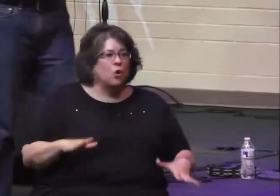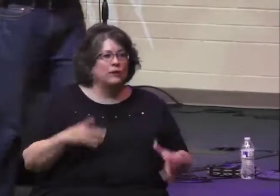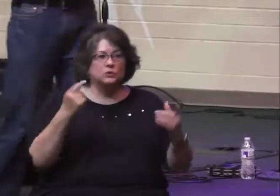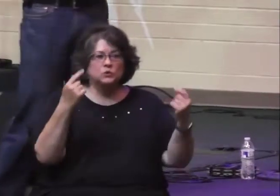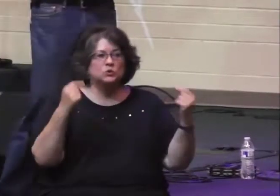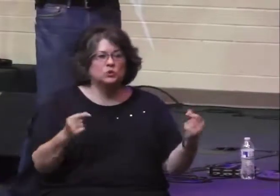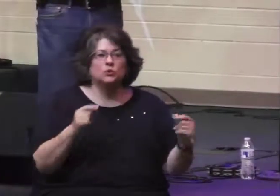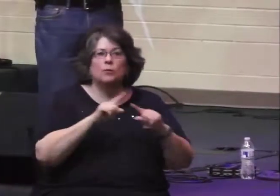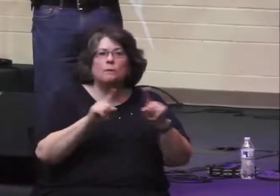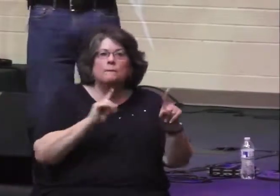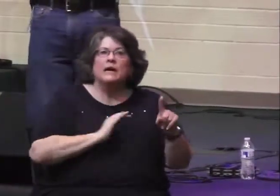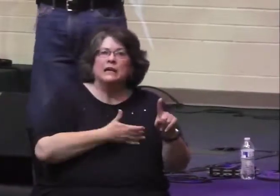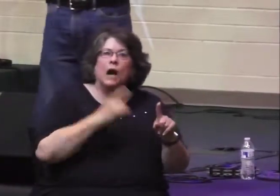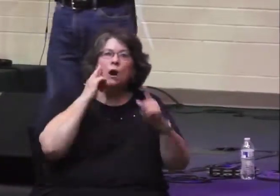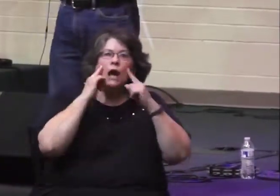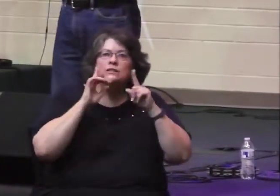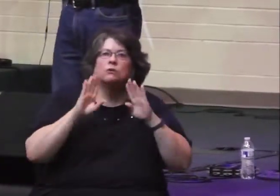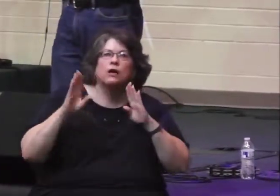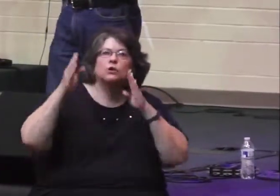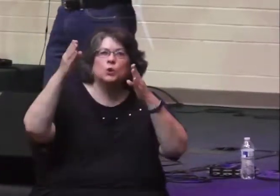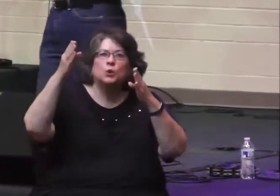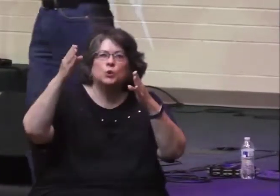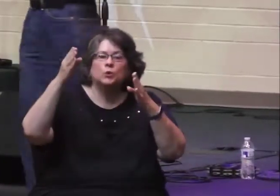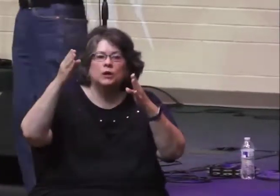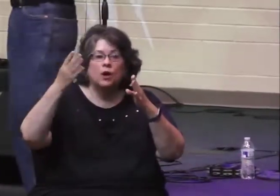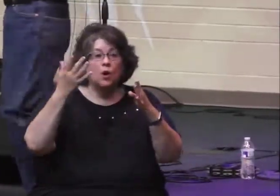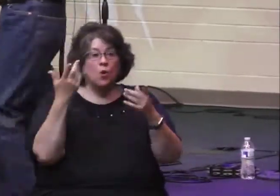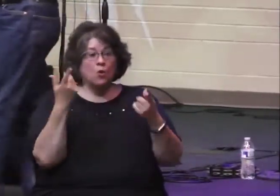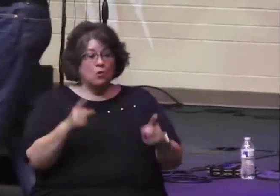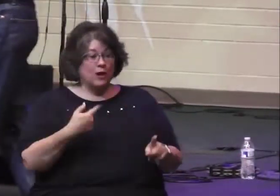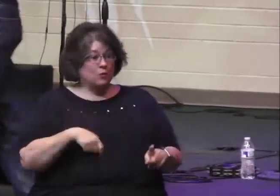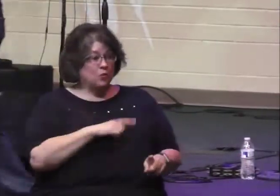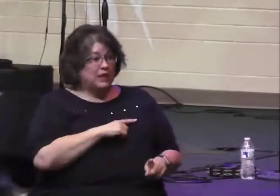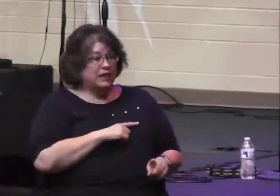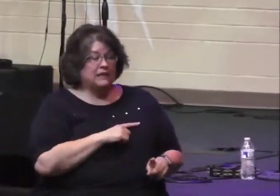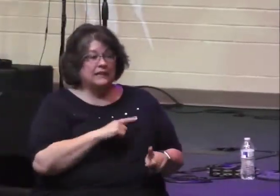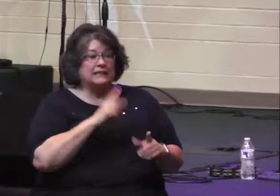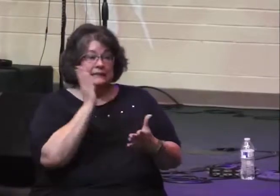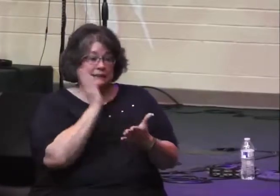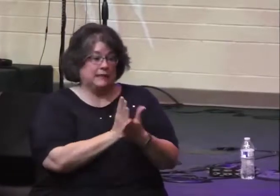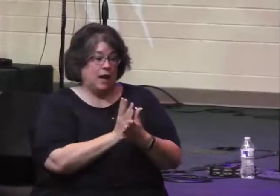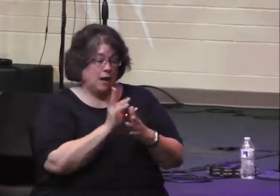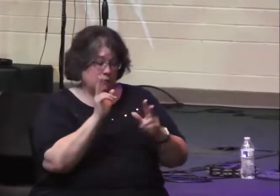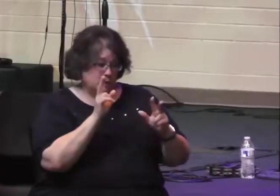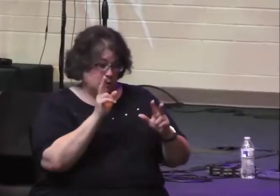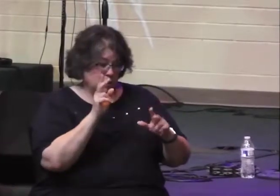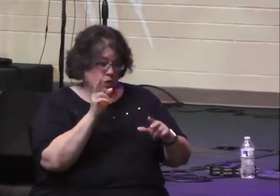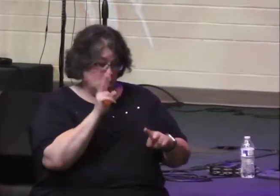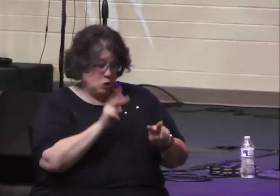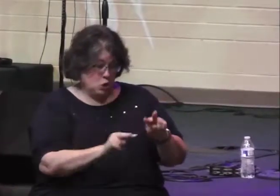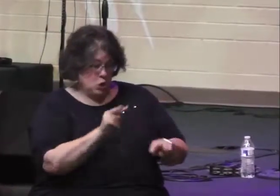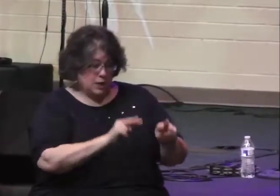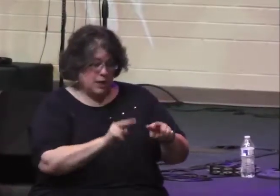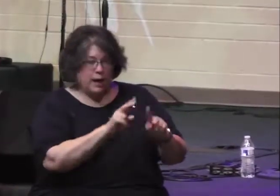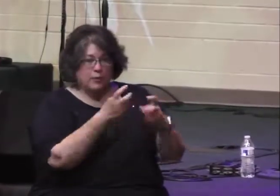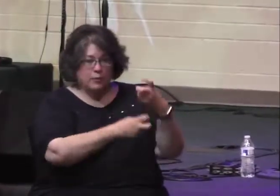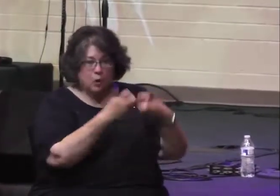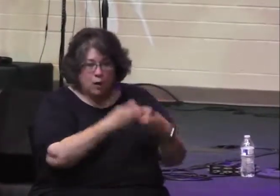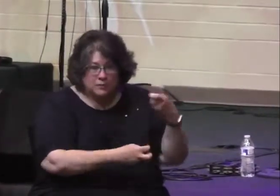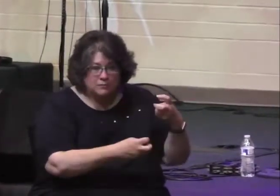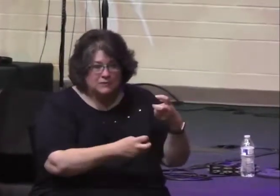When we lift our eyes off of our problems, when we get them off of ourselves, when we focus